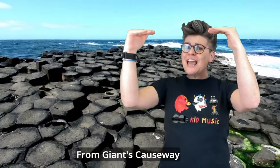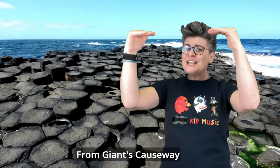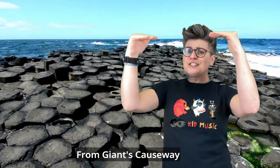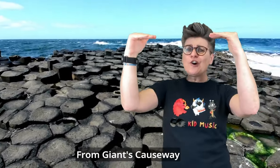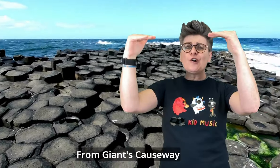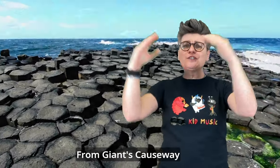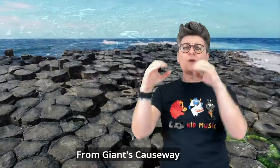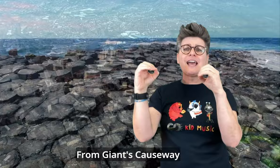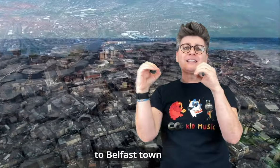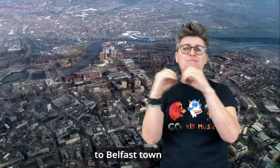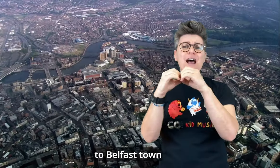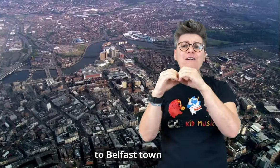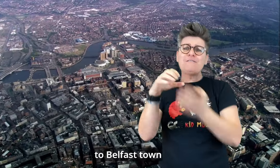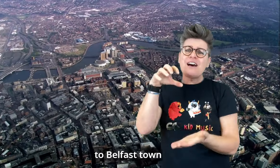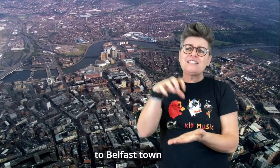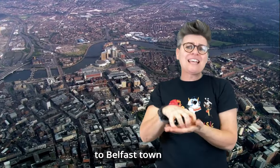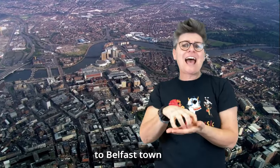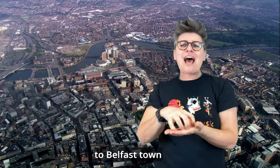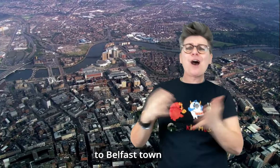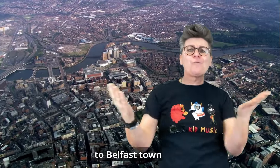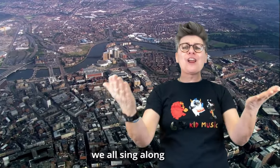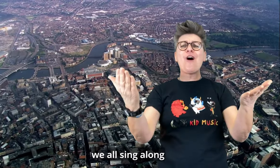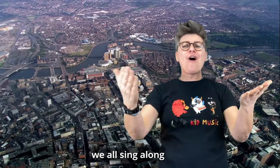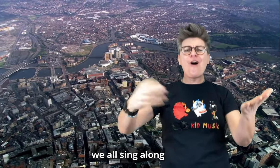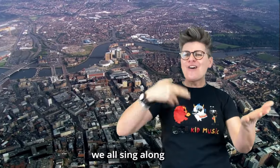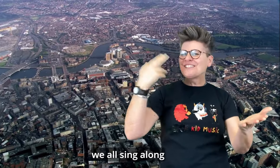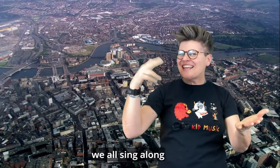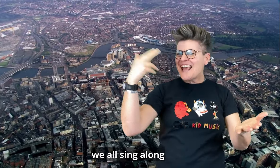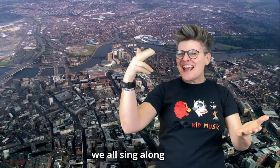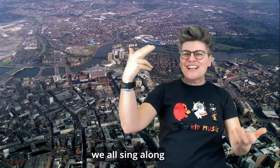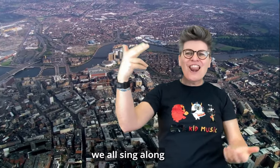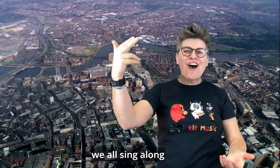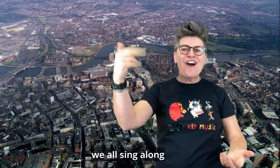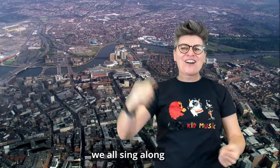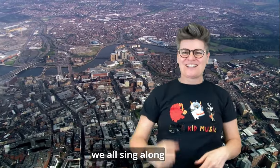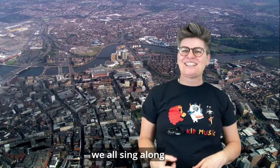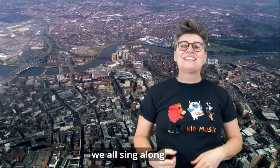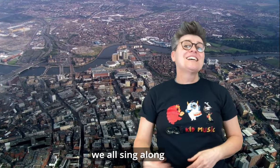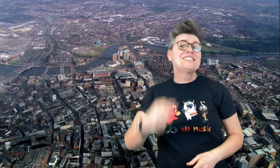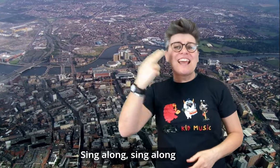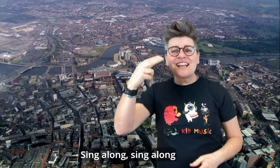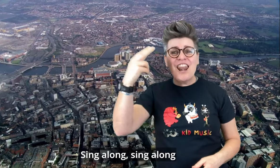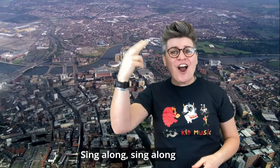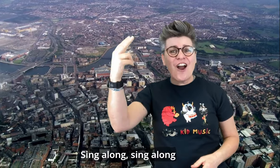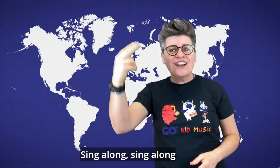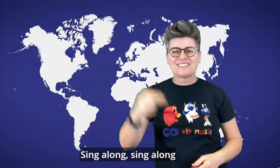Giant's Causeway to Belfast town We all sing along Sing along,